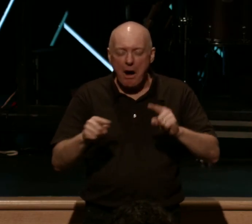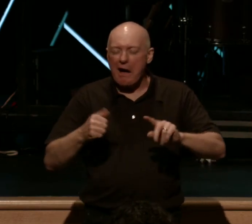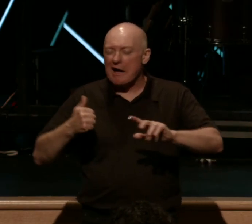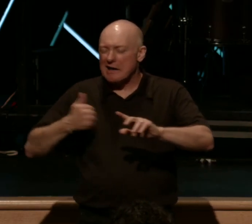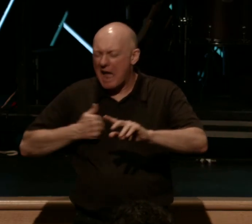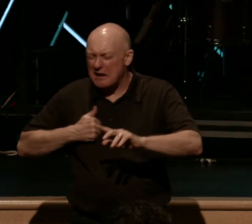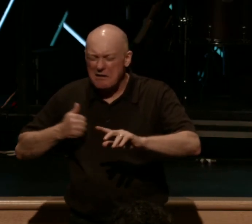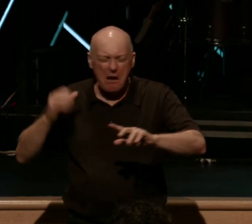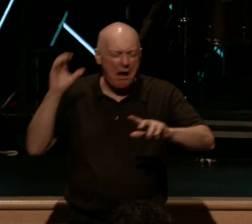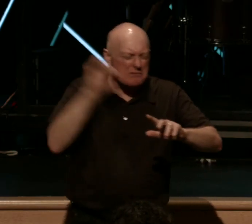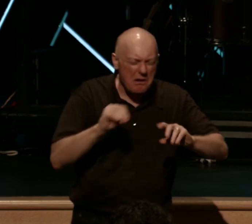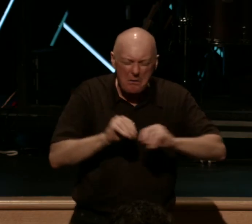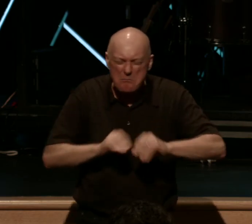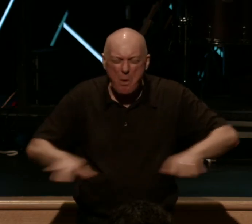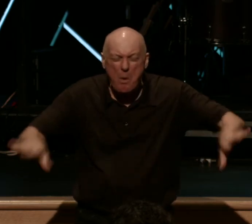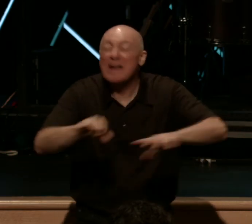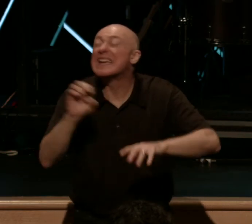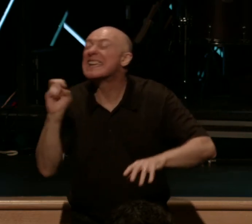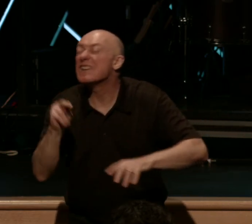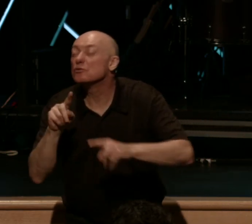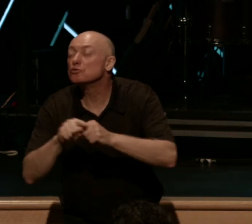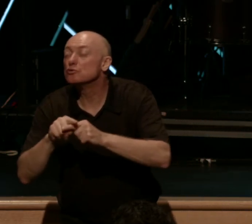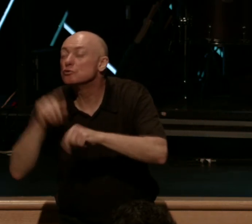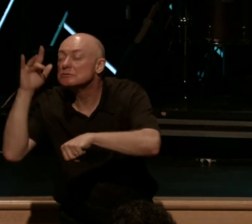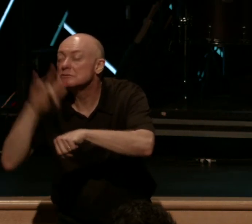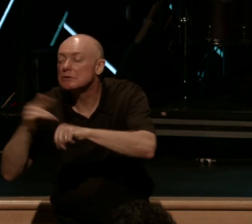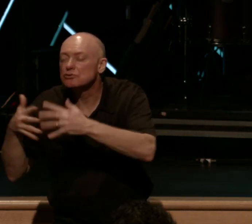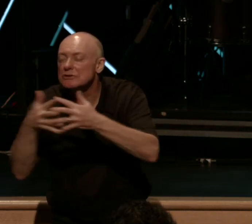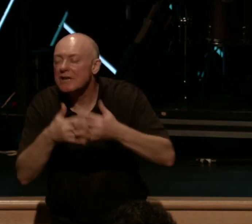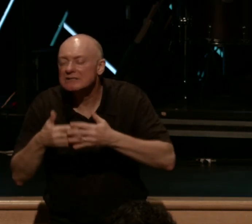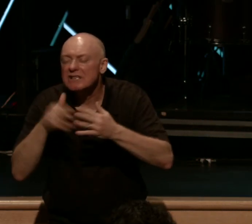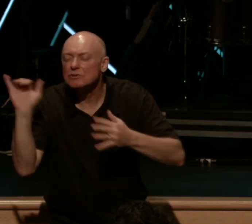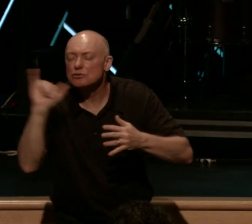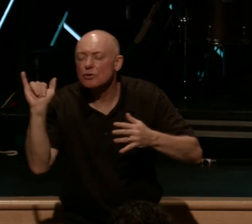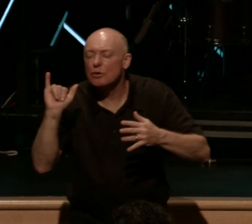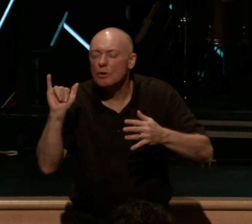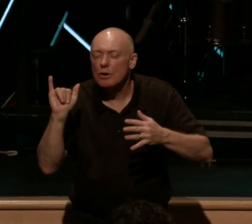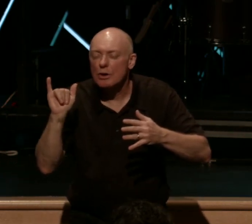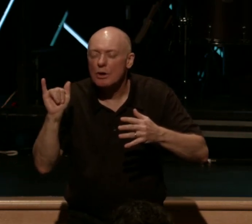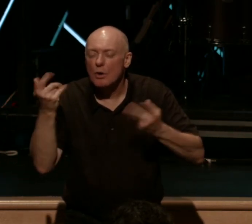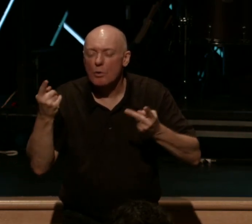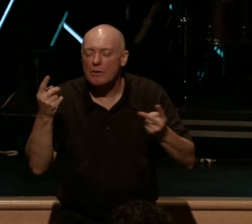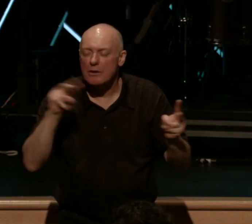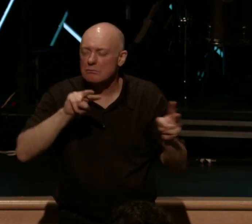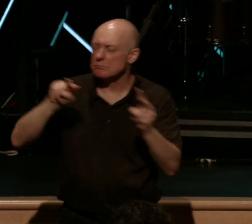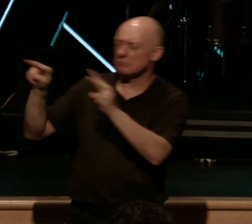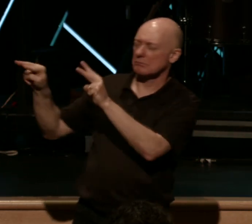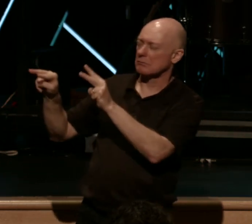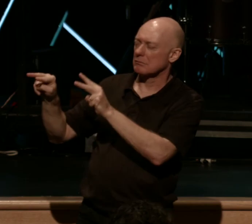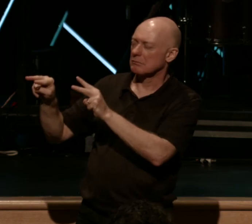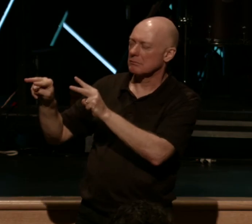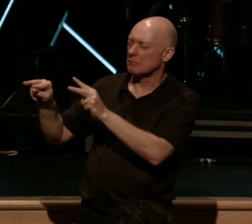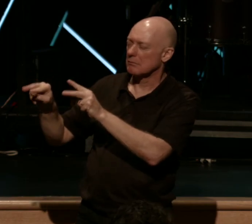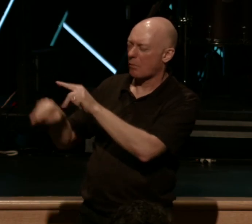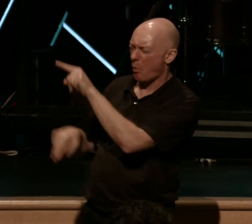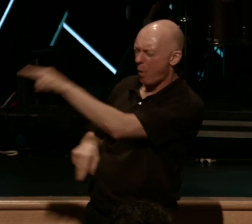and Ontario, even down to the States. And when they look back, they would say, that is something only God could do.